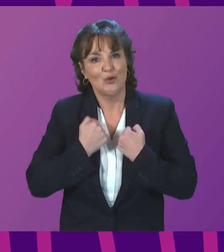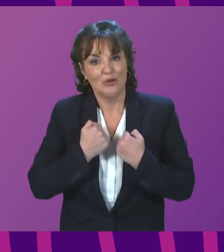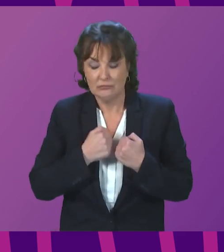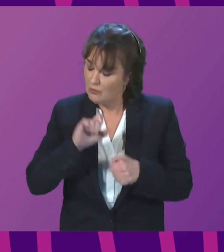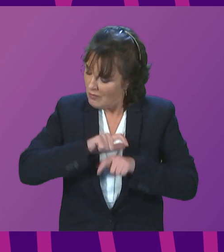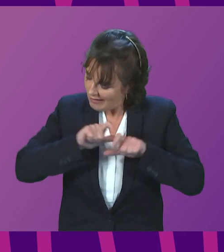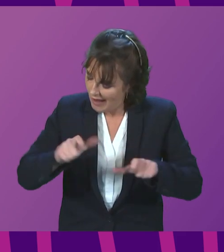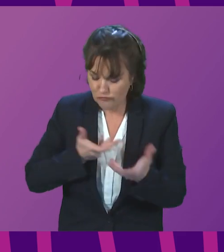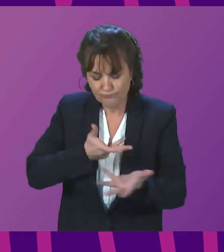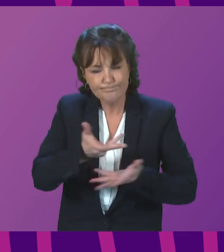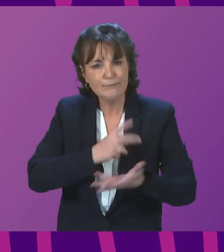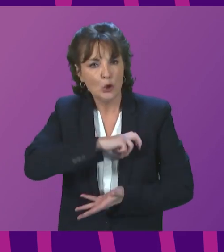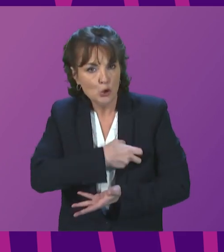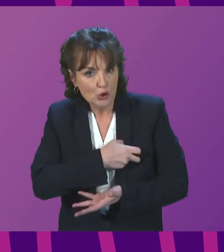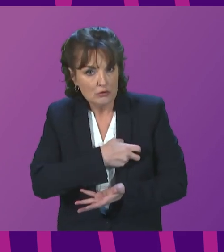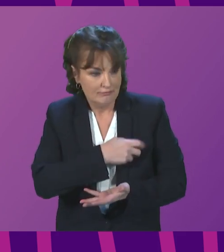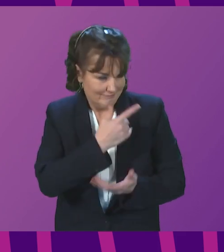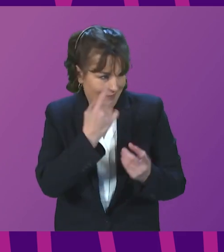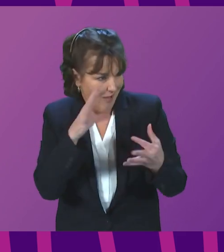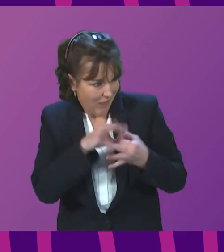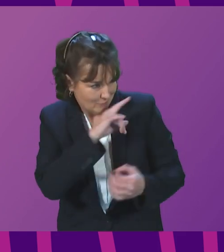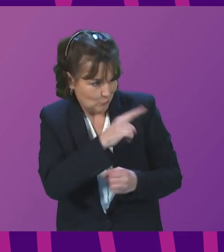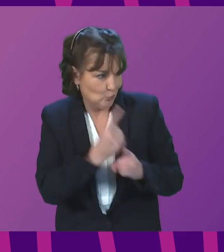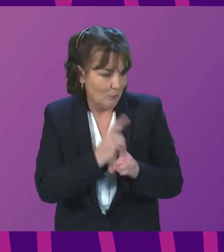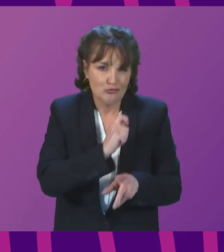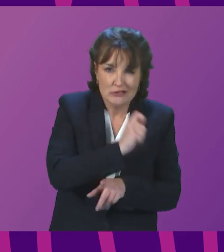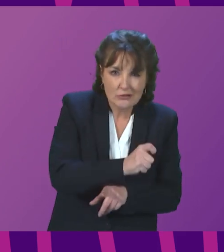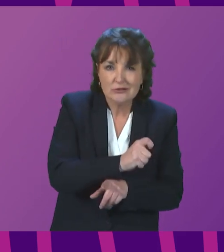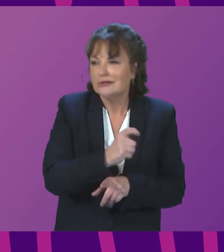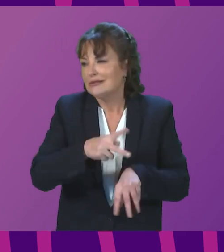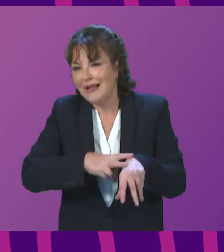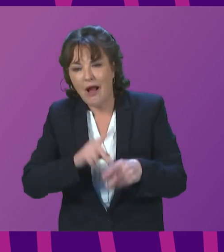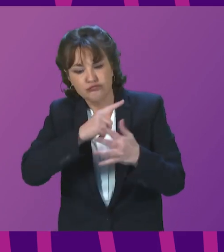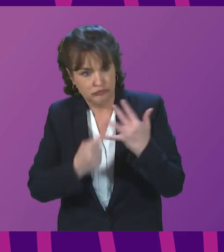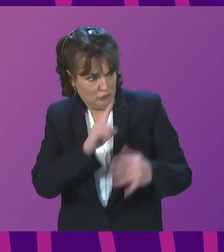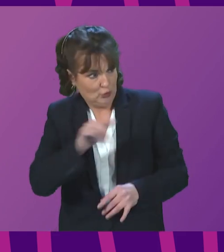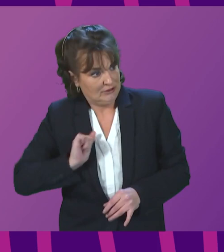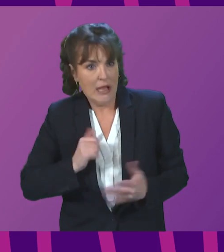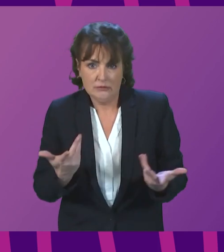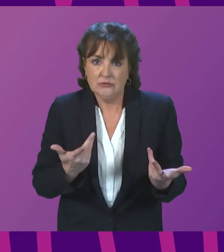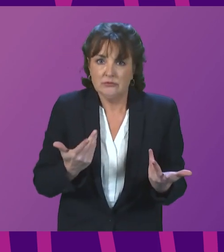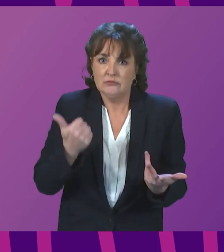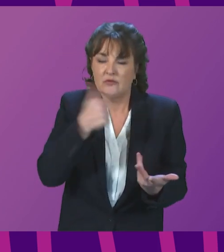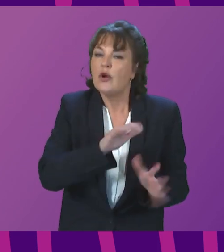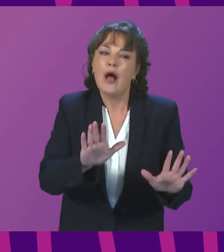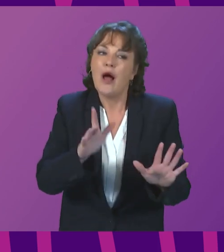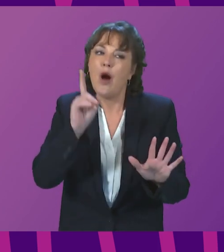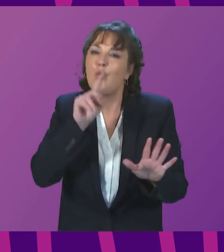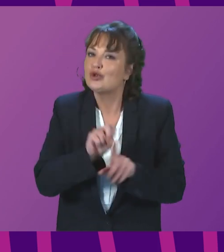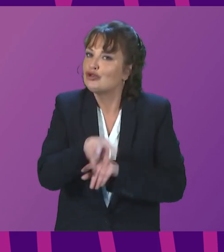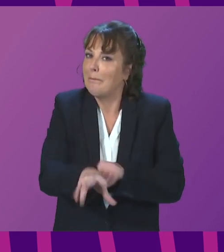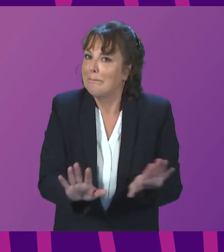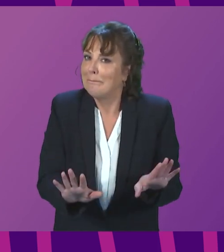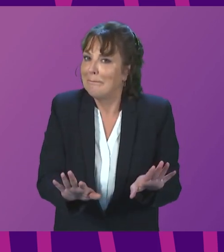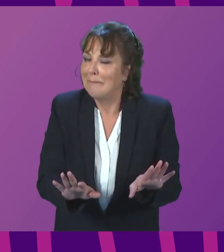continue to negotiate with the unions around all of these matters, as I think would be expected of us, and I will not pre-empt any